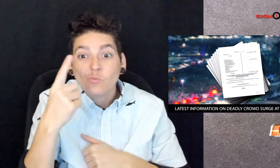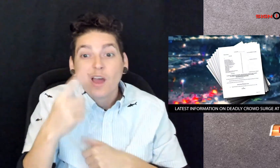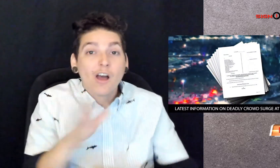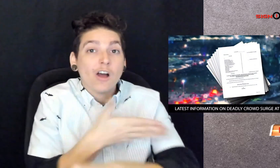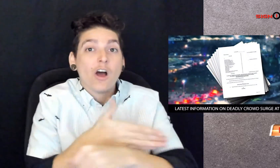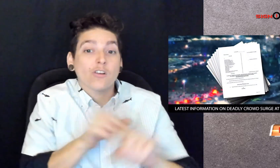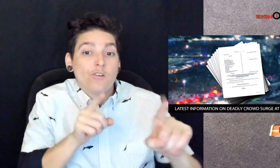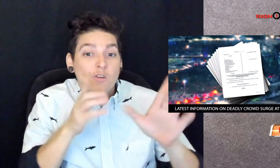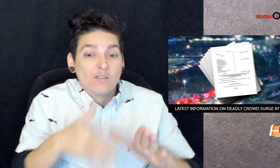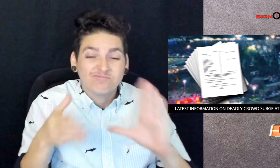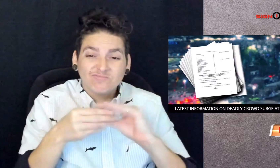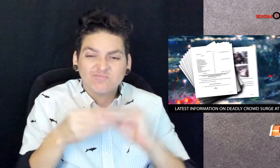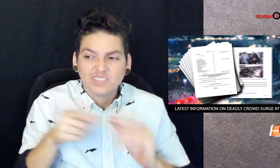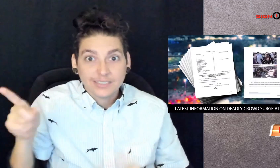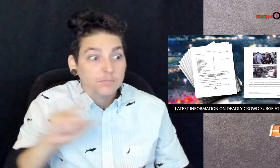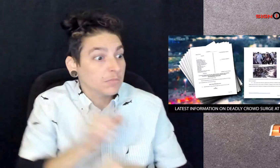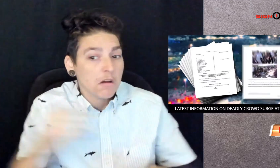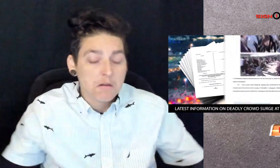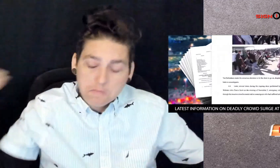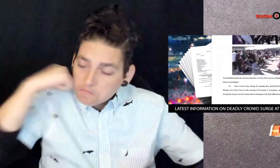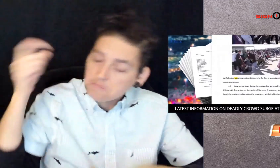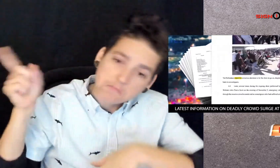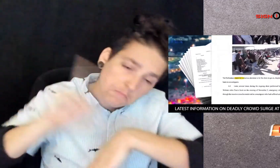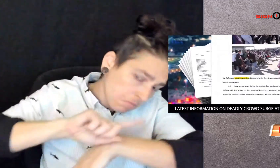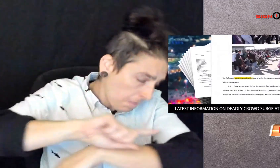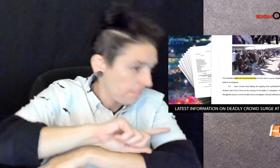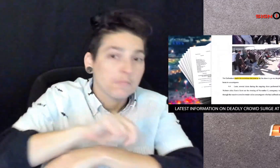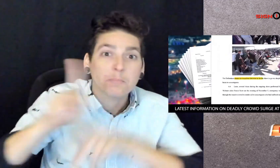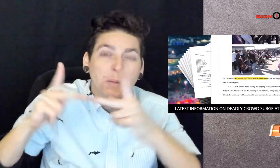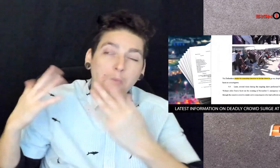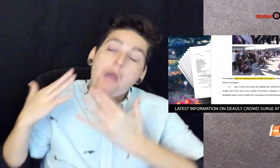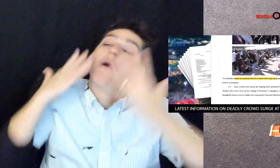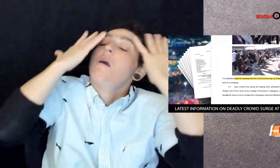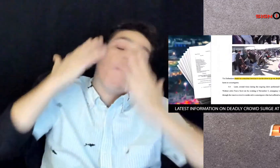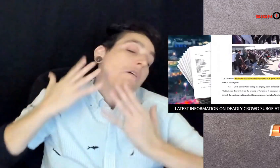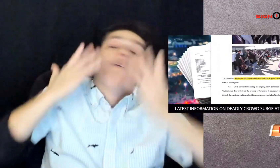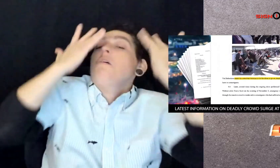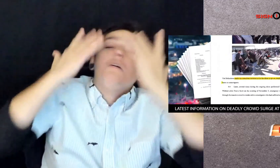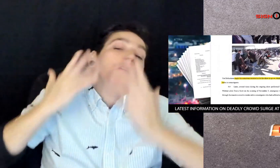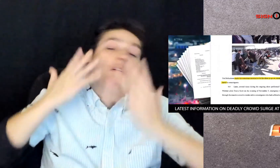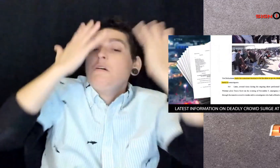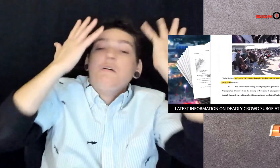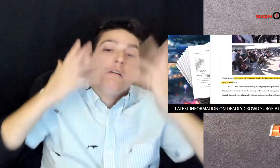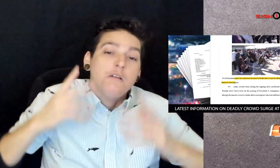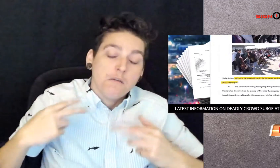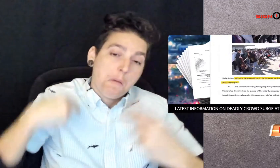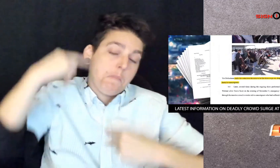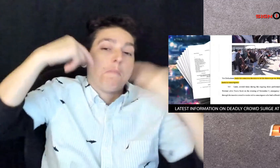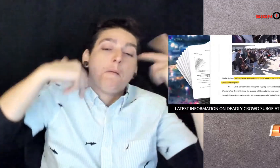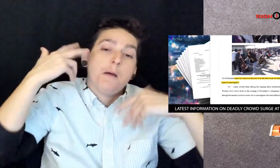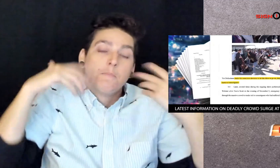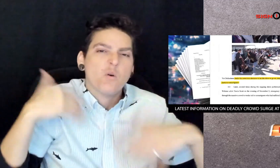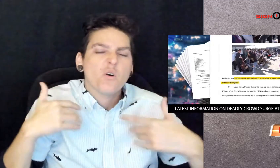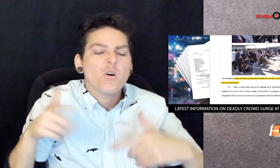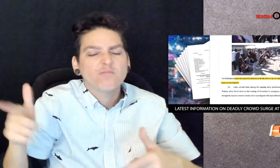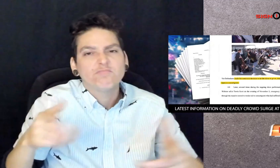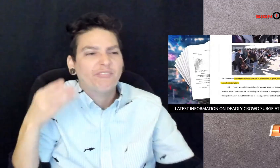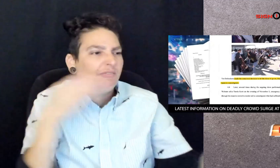One concert goer who says he was knocked down and trampled has filed a lawsuit.